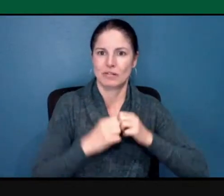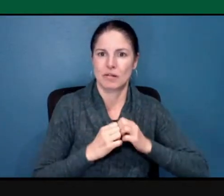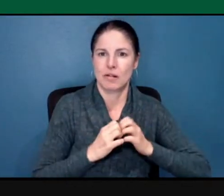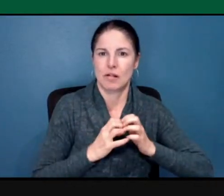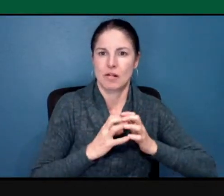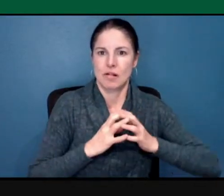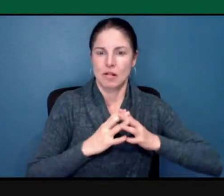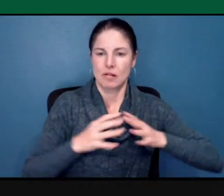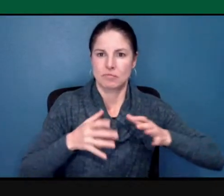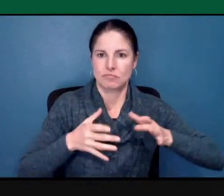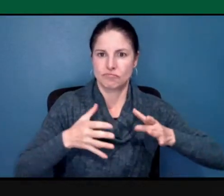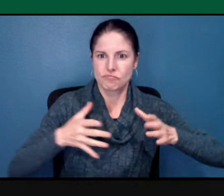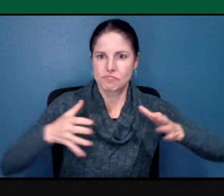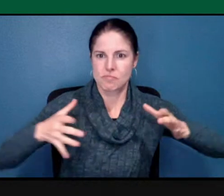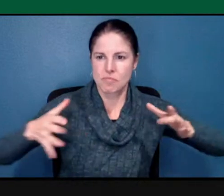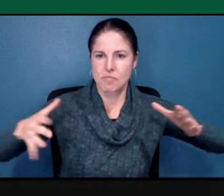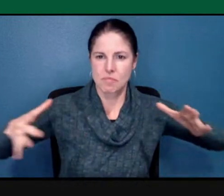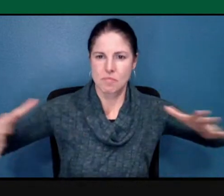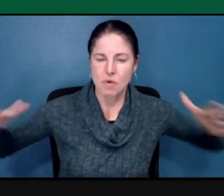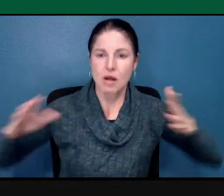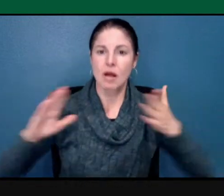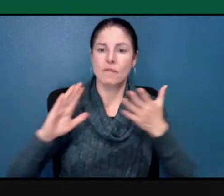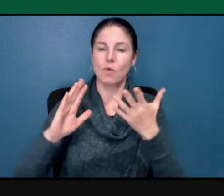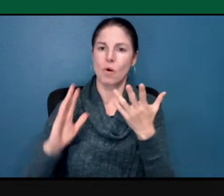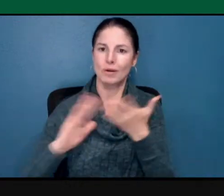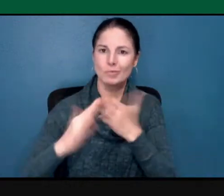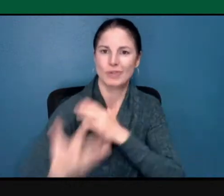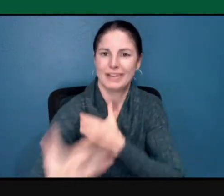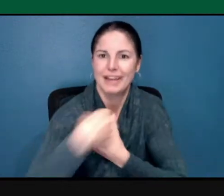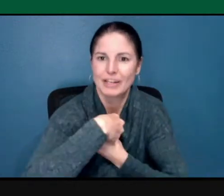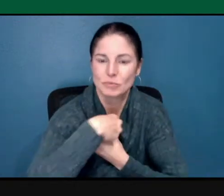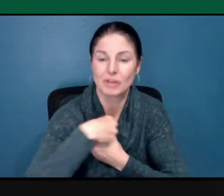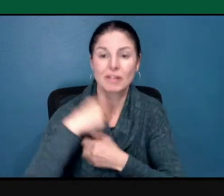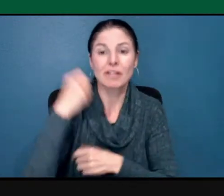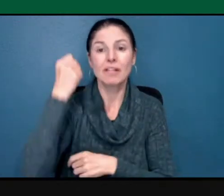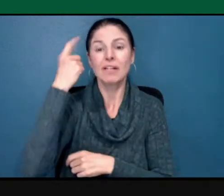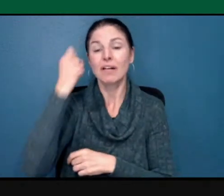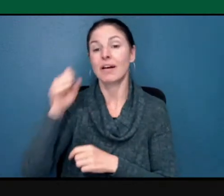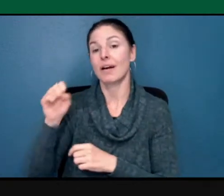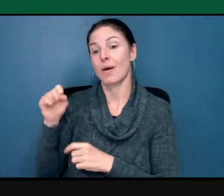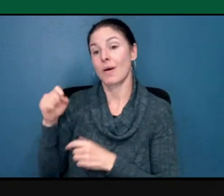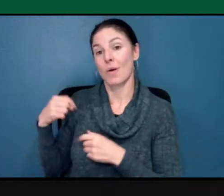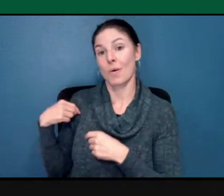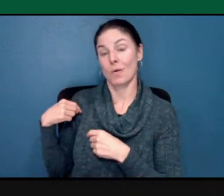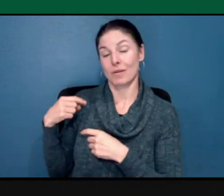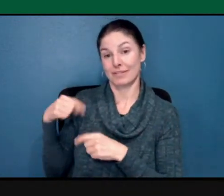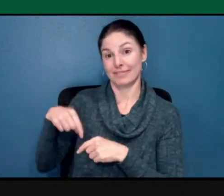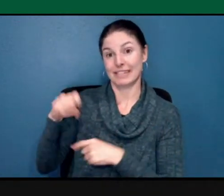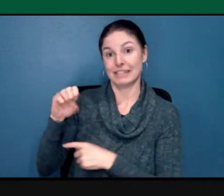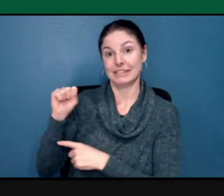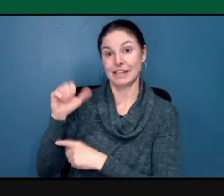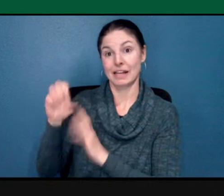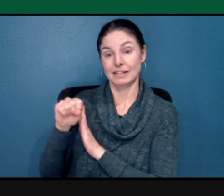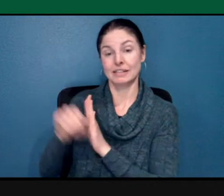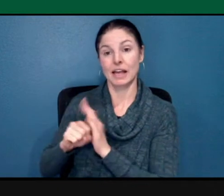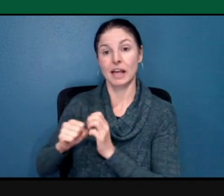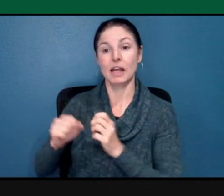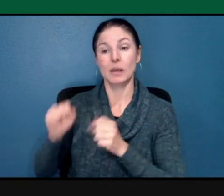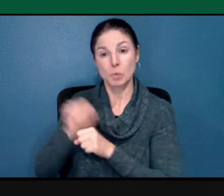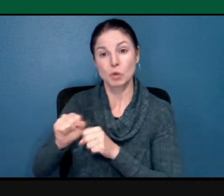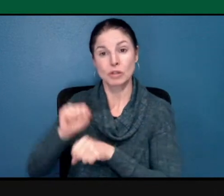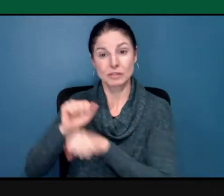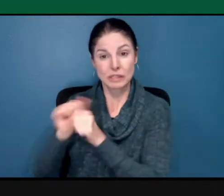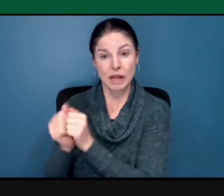In fact, as we worked, as Sac State worked, to put today's town hall together, we spoke with a number of community